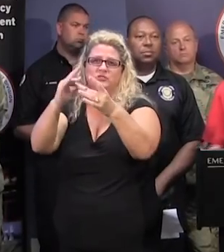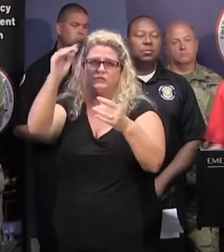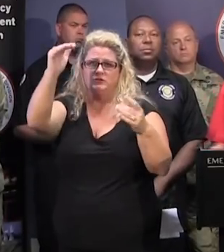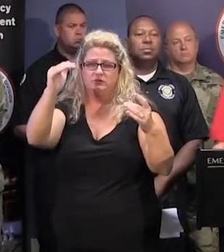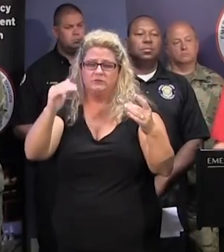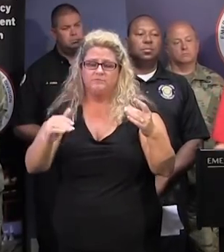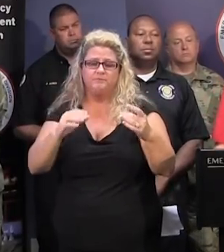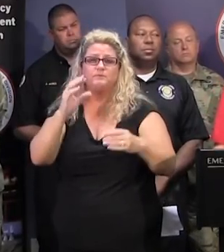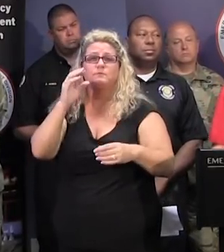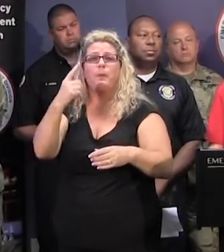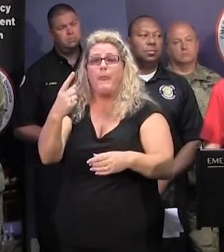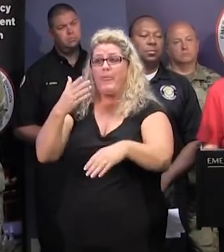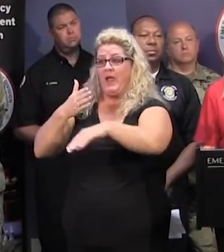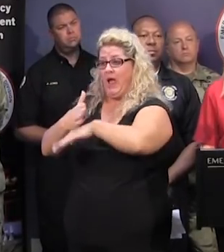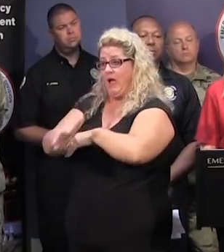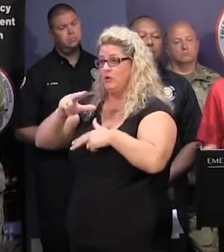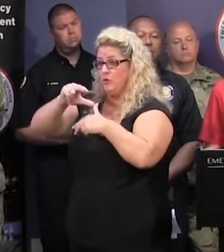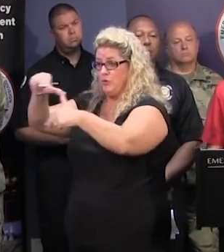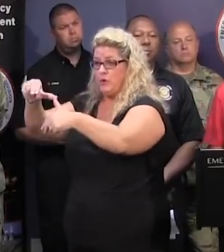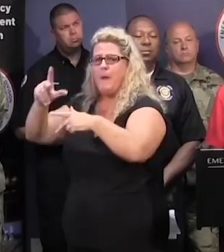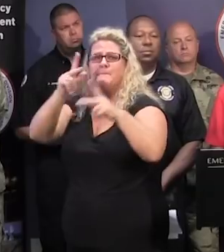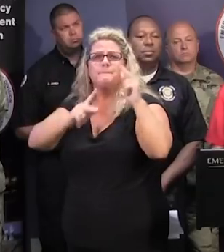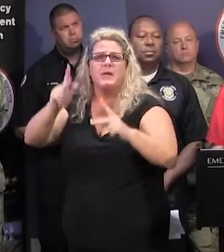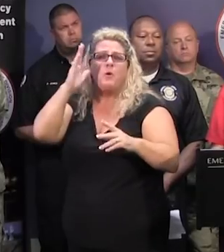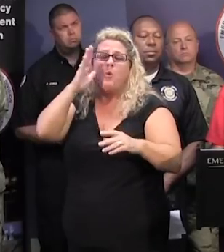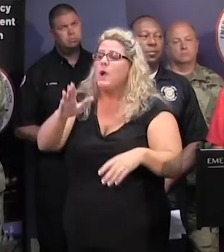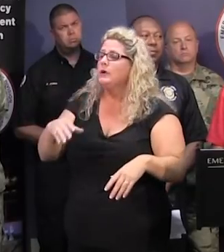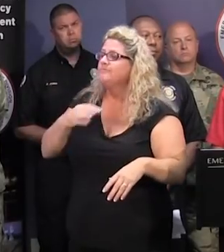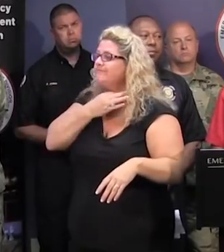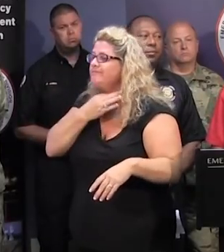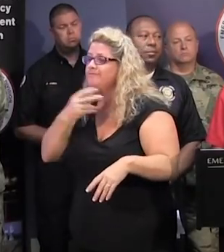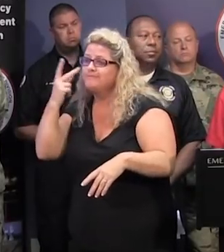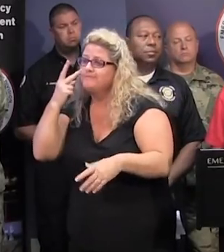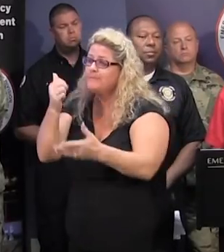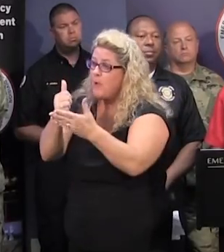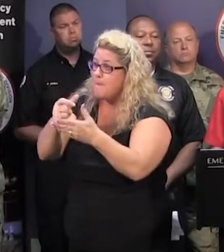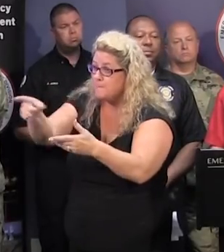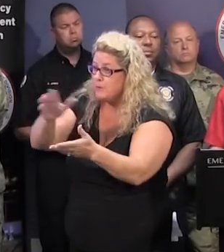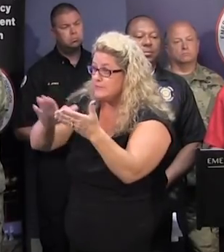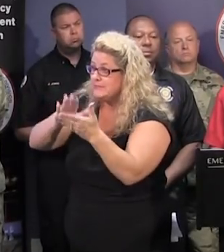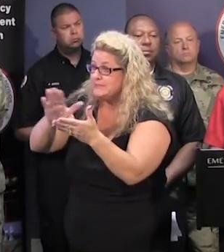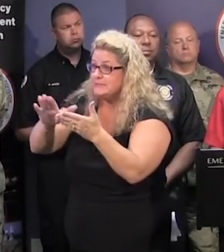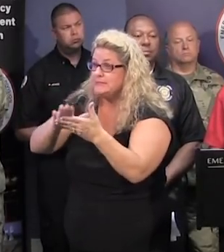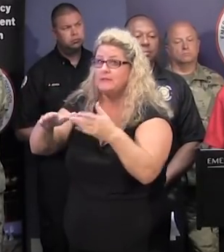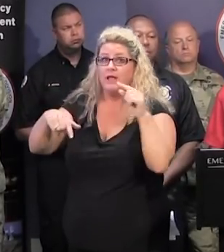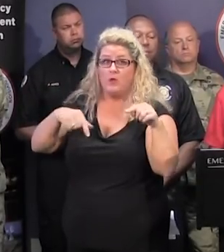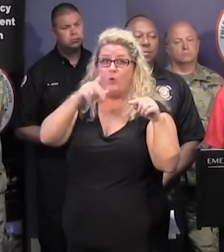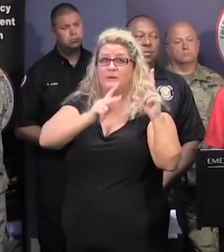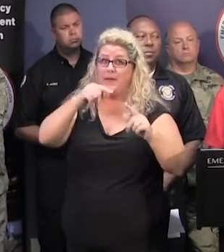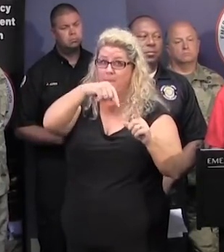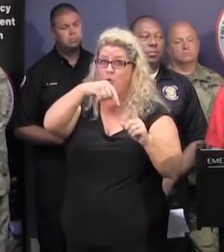those. After the storm, folks will be looking for property repairs. They want to make sure that when you do that, to